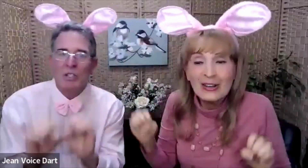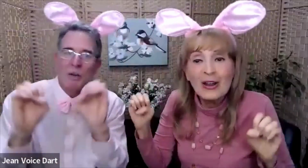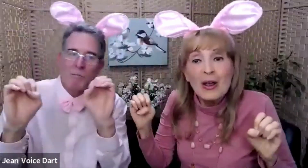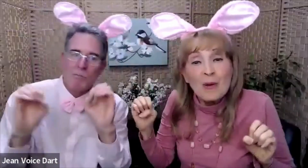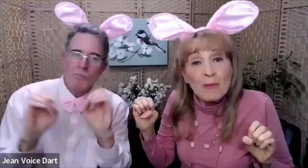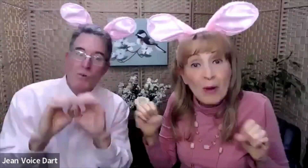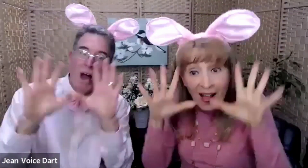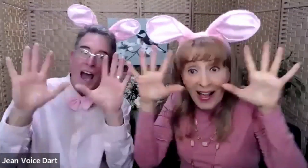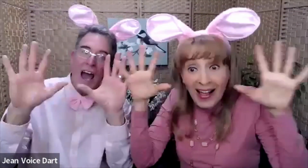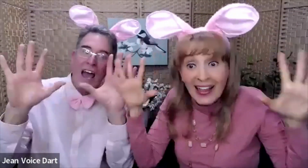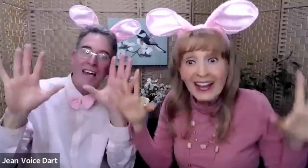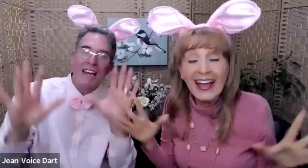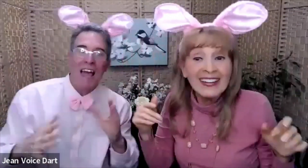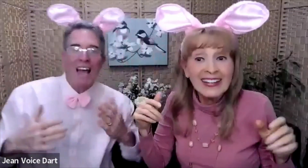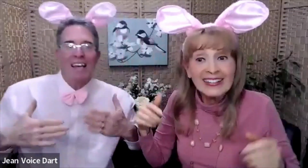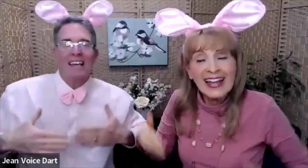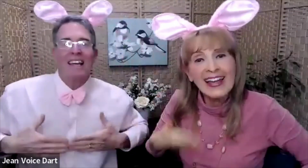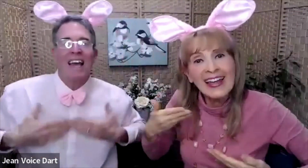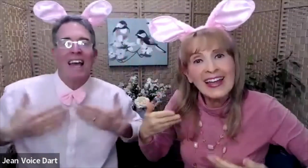bright and gay.